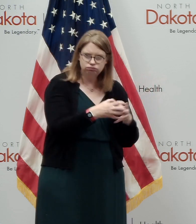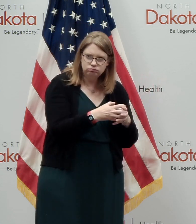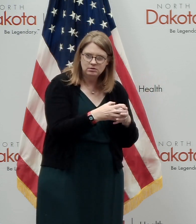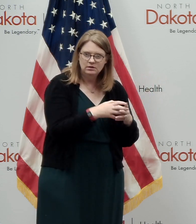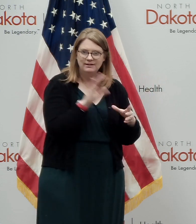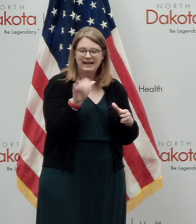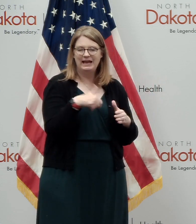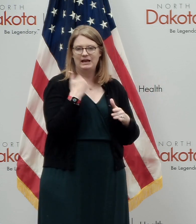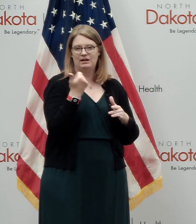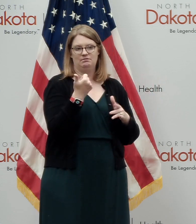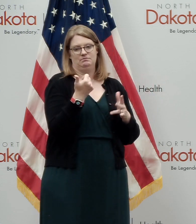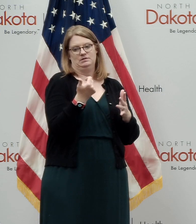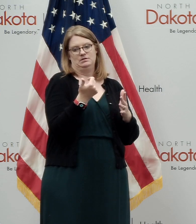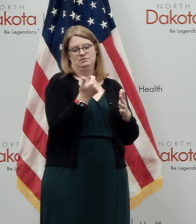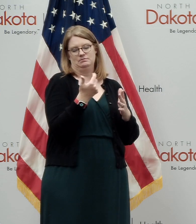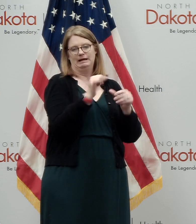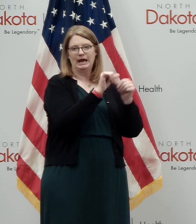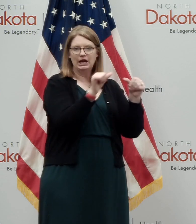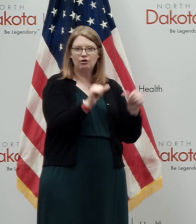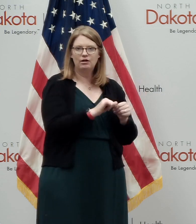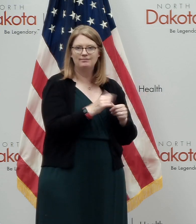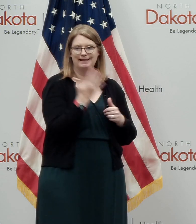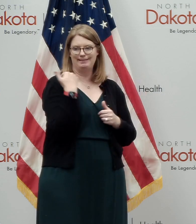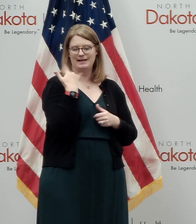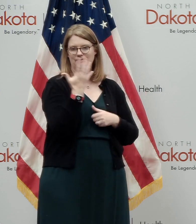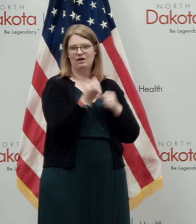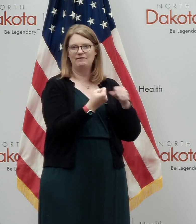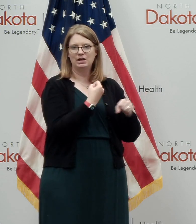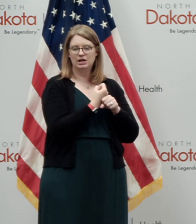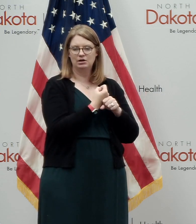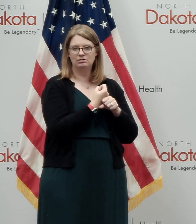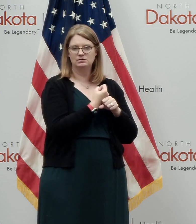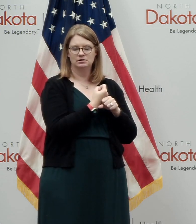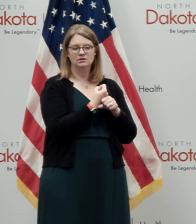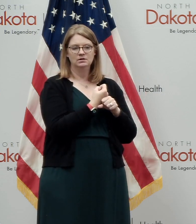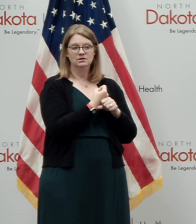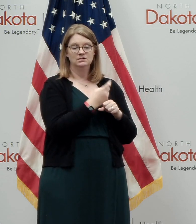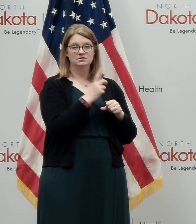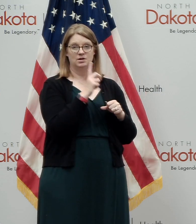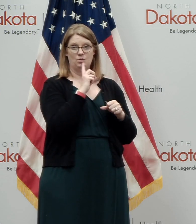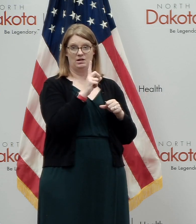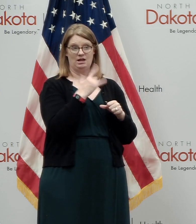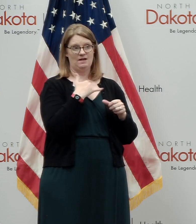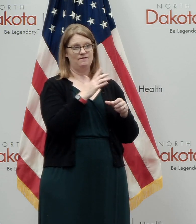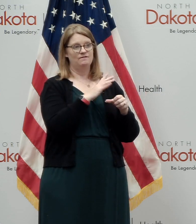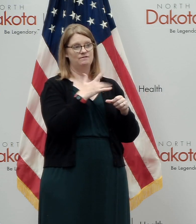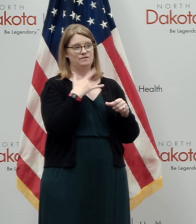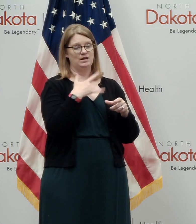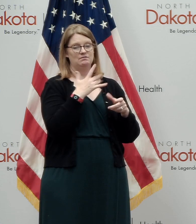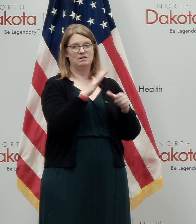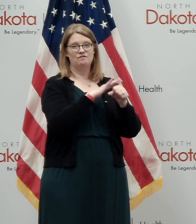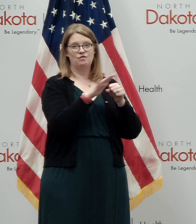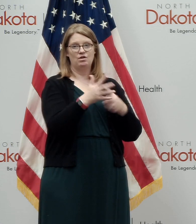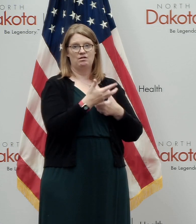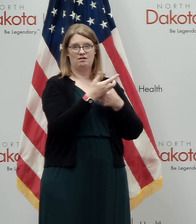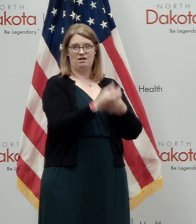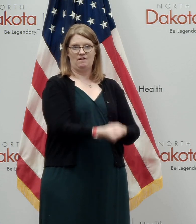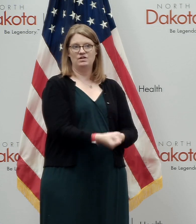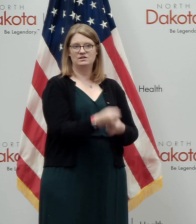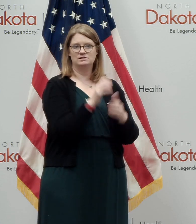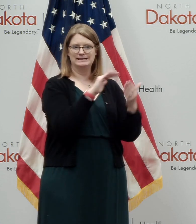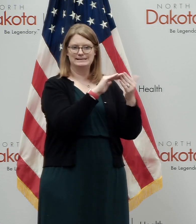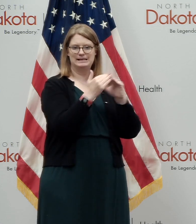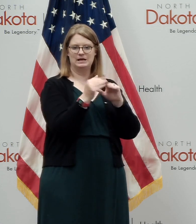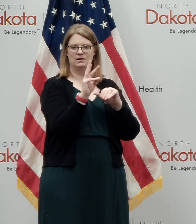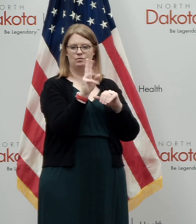nation in the history of the state. I mean, what they've gone through in the last five years. And so I've got complete confidence that the city of Williston is going to come through this stronger than ever.